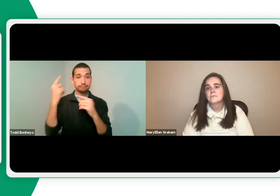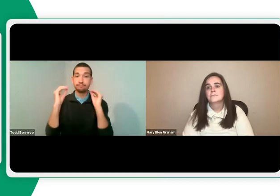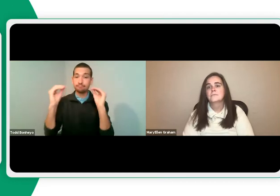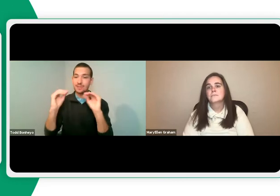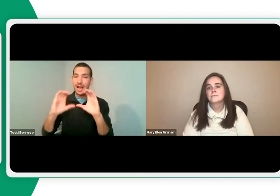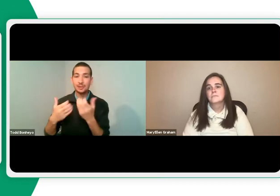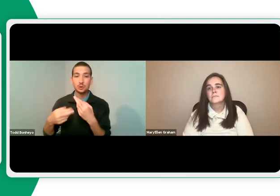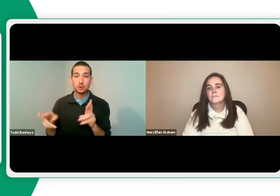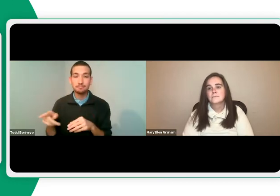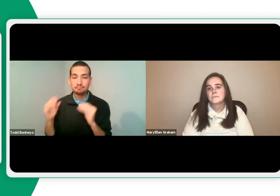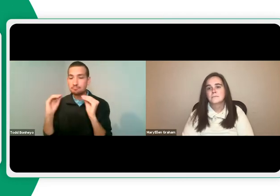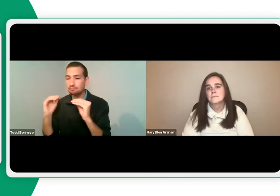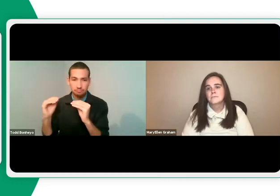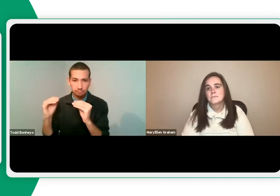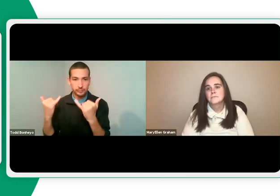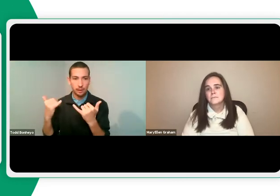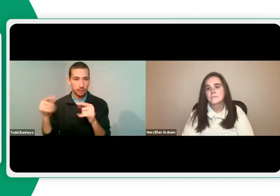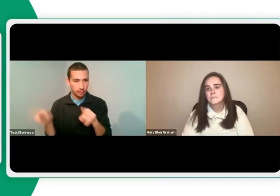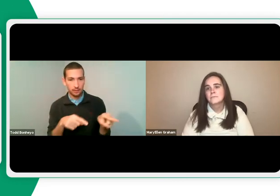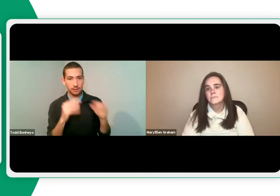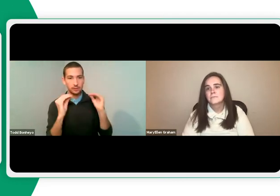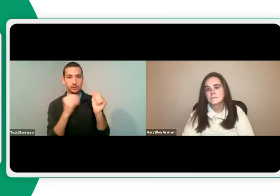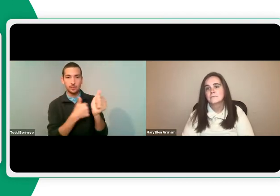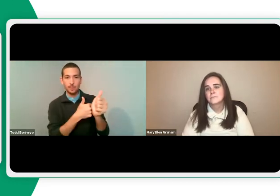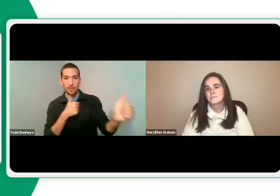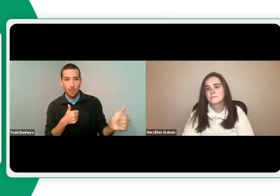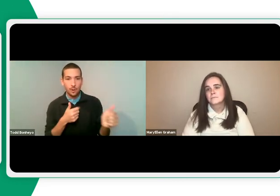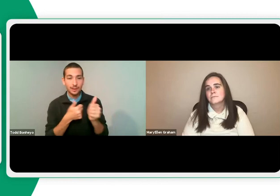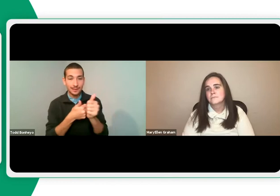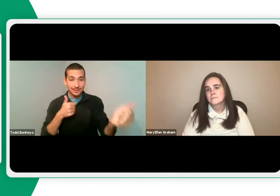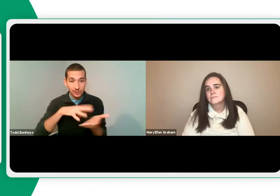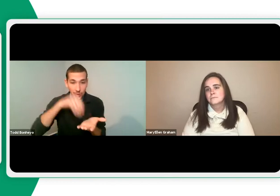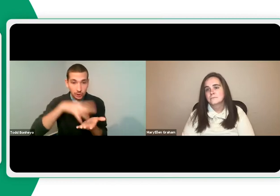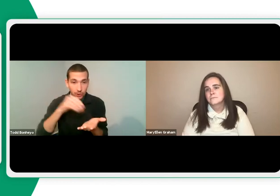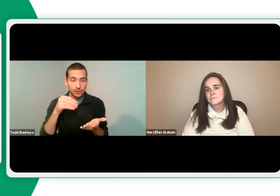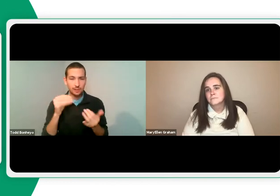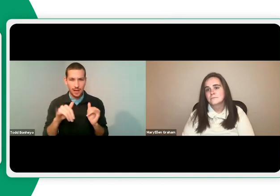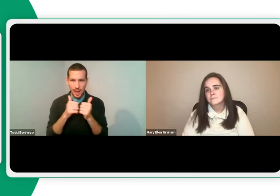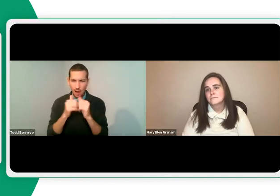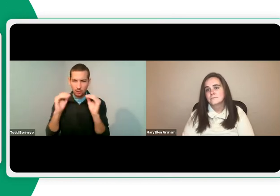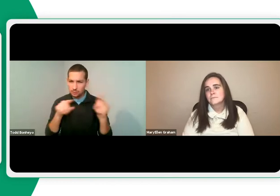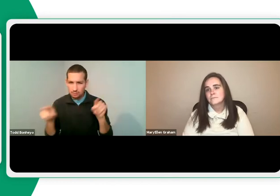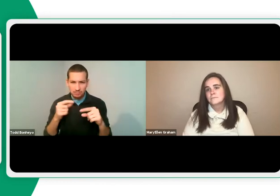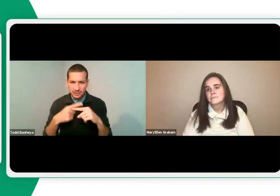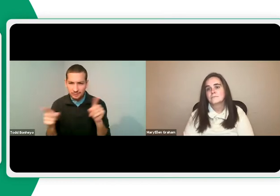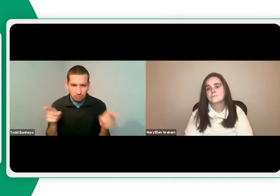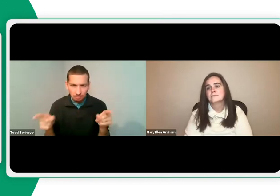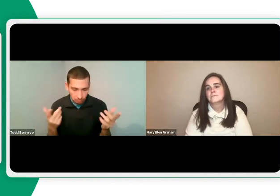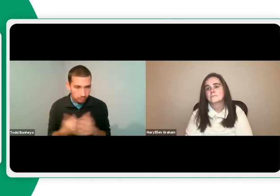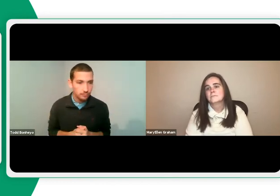We want to compare the differences between teaching in the classroom and now with the shift teaching remotely. And any